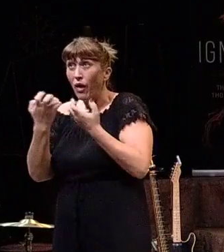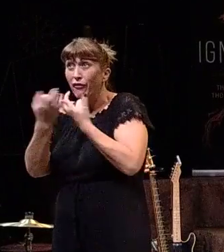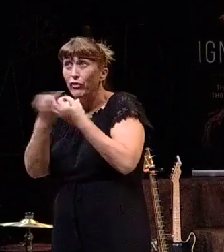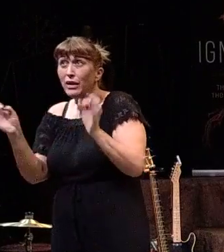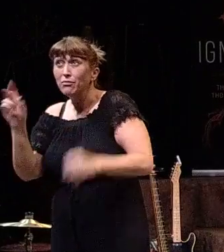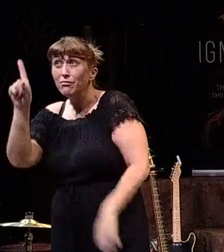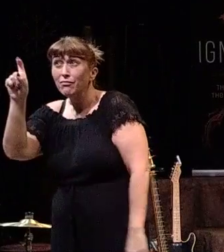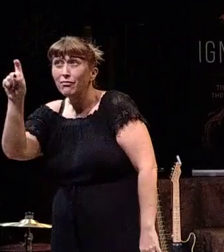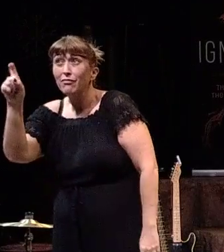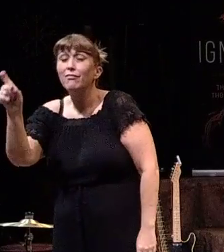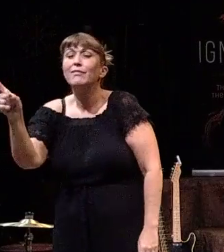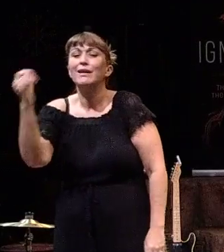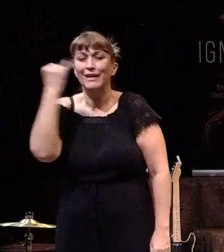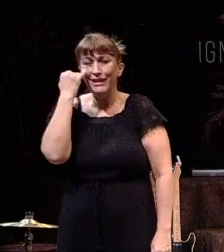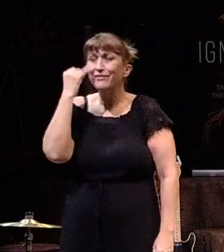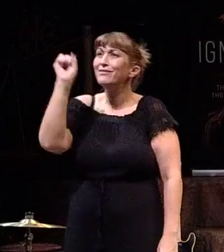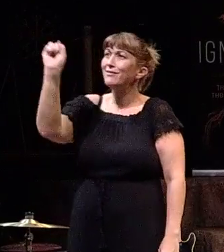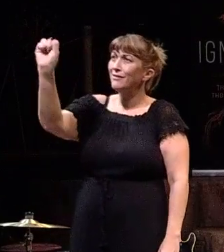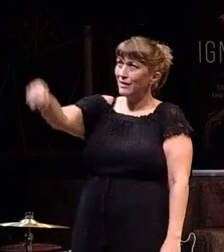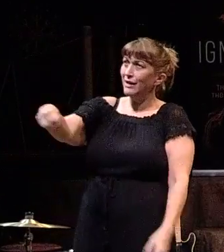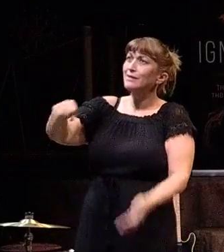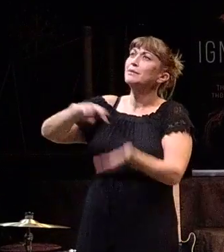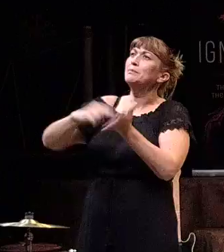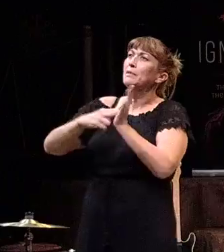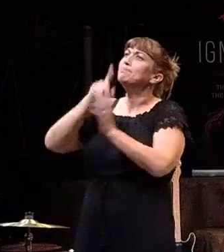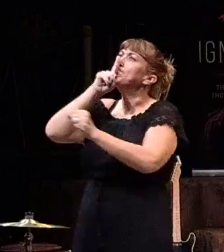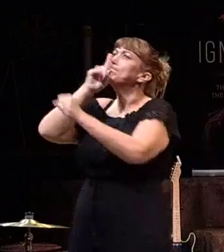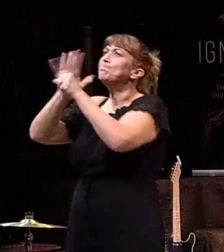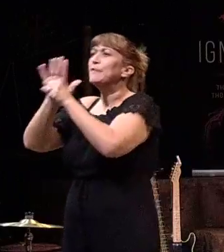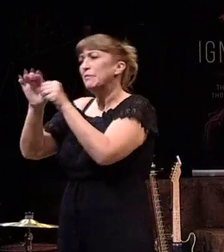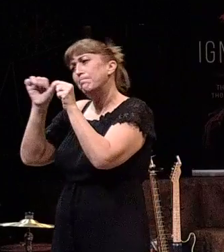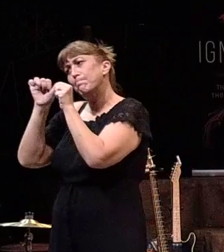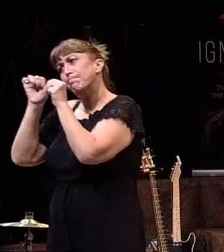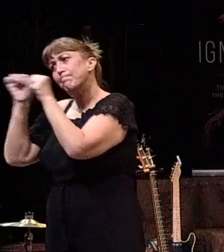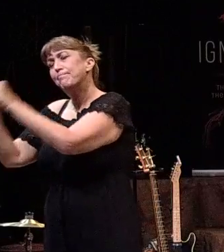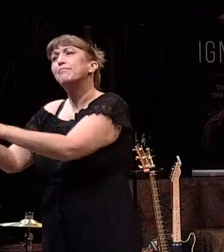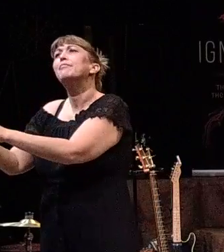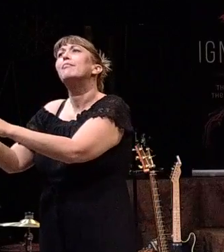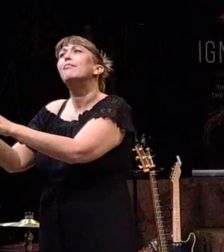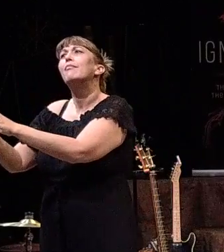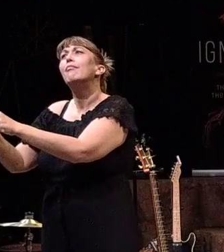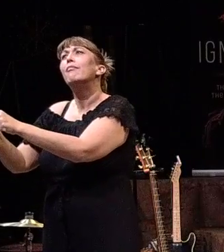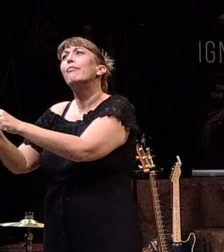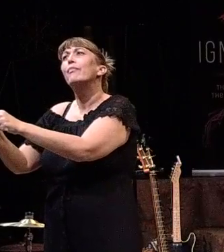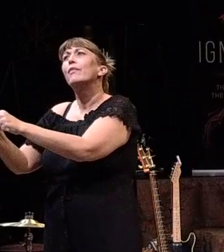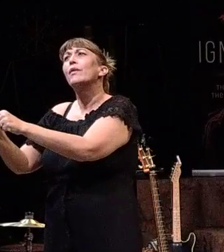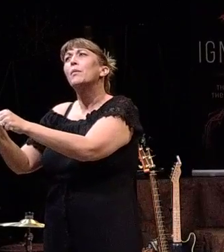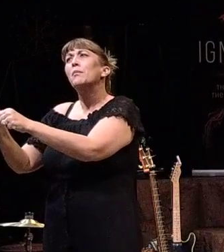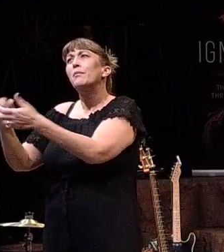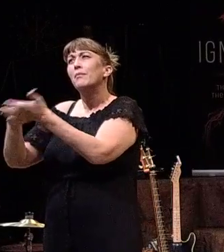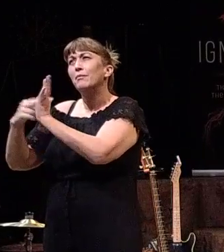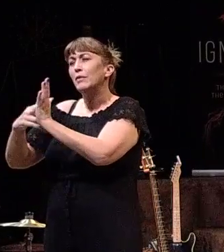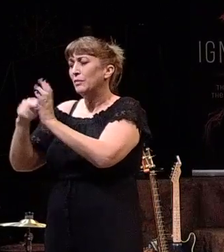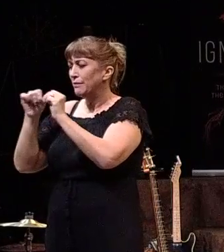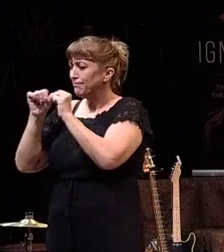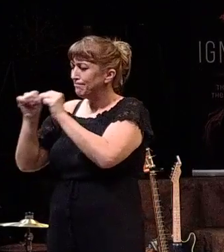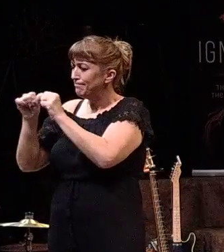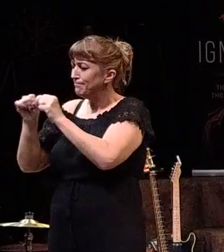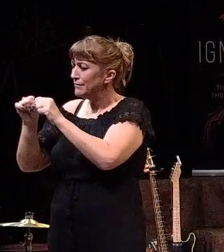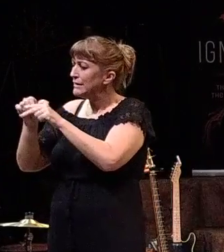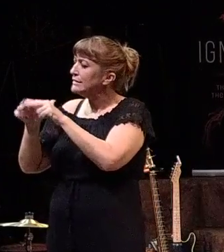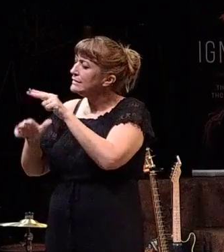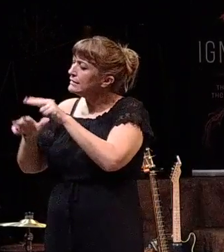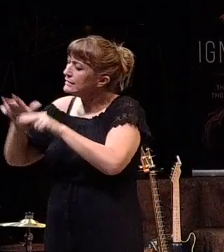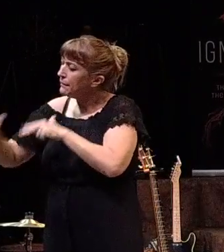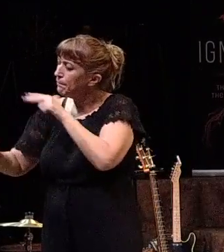If we do, then it requires a commitment. It requires a commitment that we stay in step. So, are we willing to do